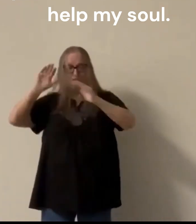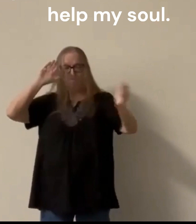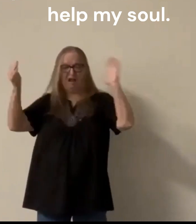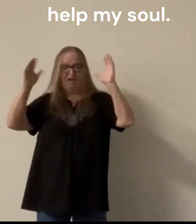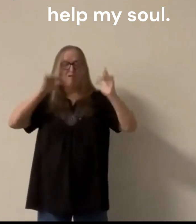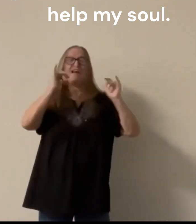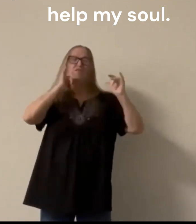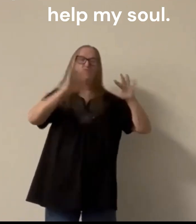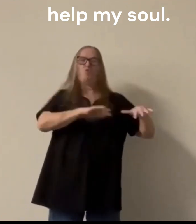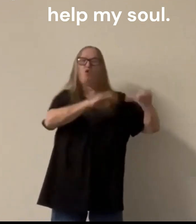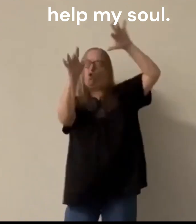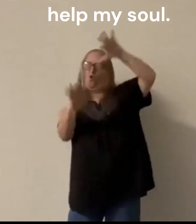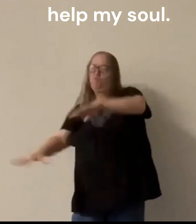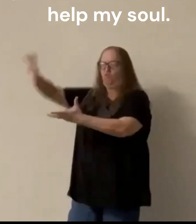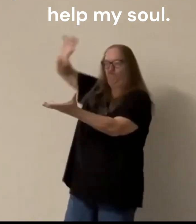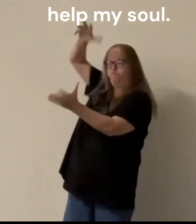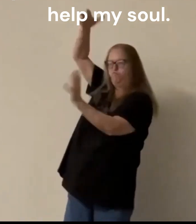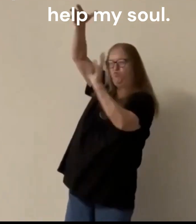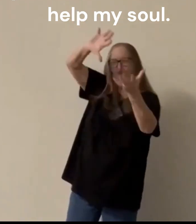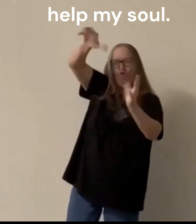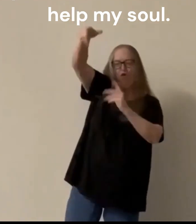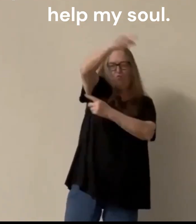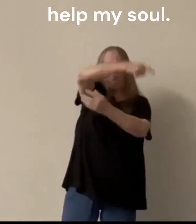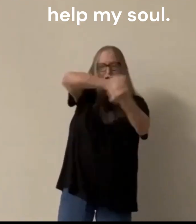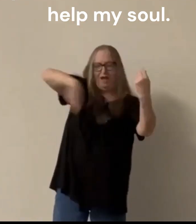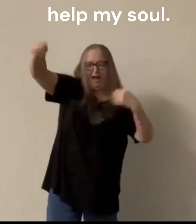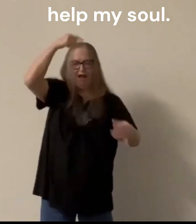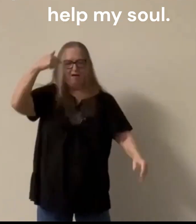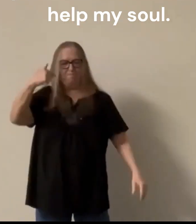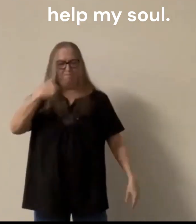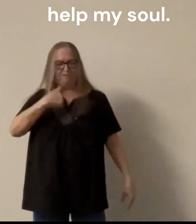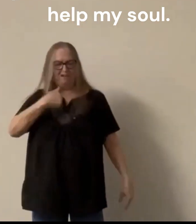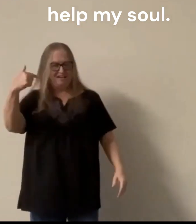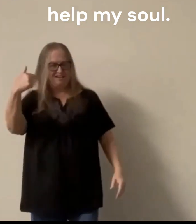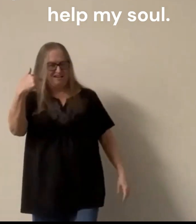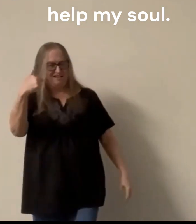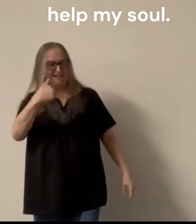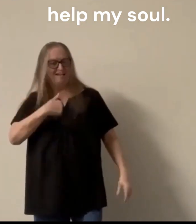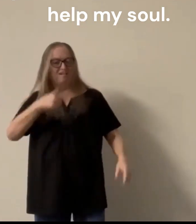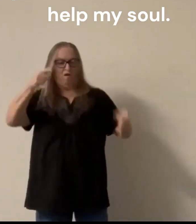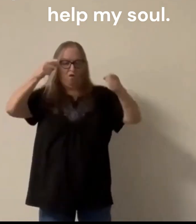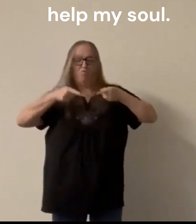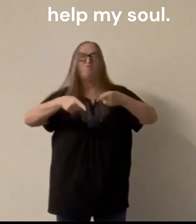and put it to her. Well, Miss Shaw said. Daisy, do me a favour and stop listening to that Miss Shaw.